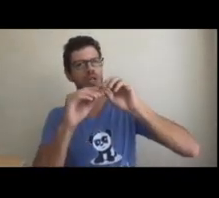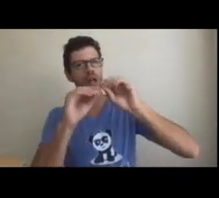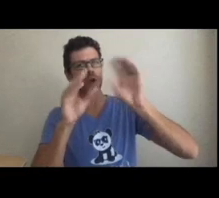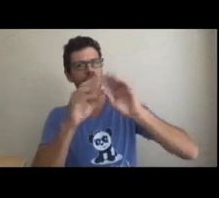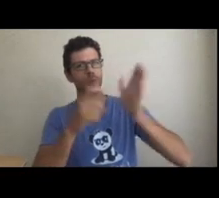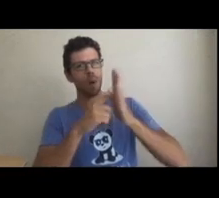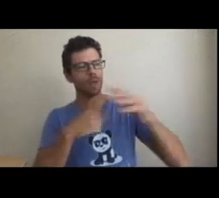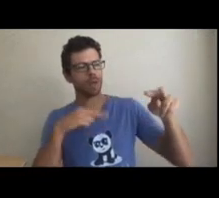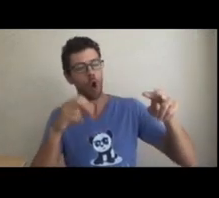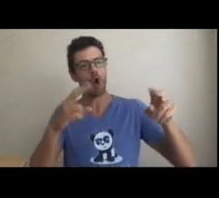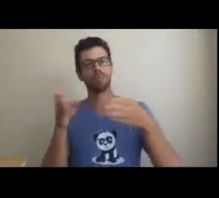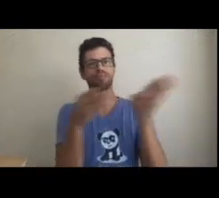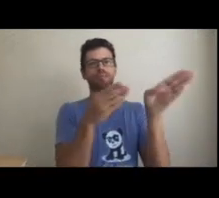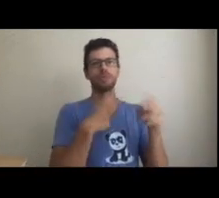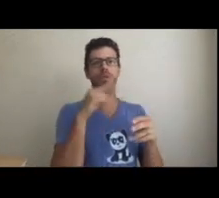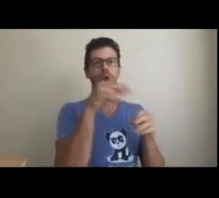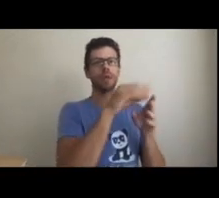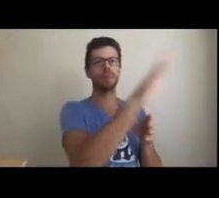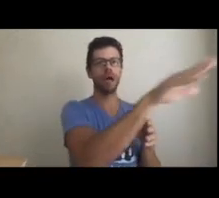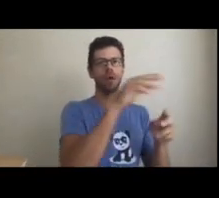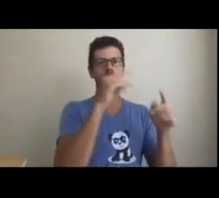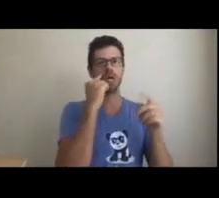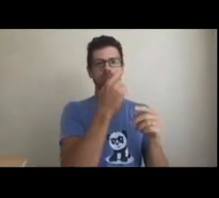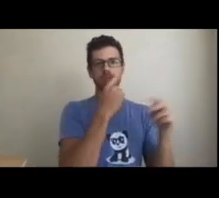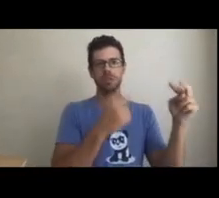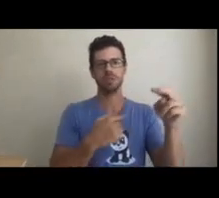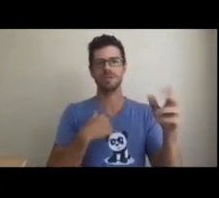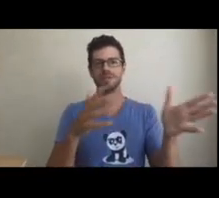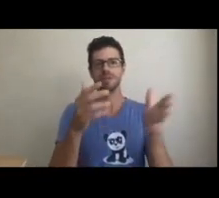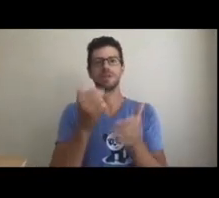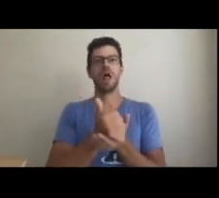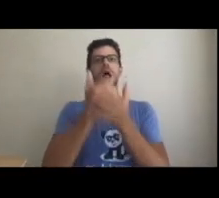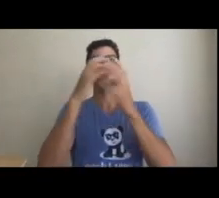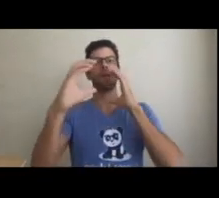sense of recognition. An open feedback loop is important for us.